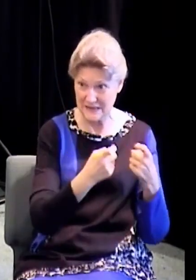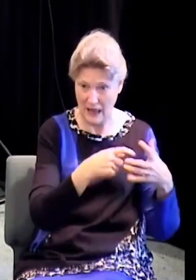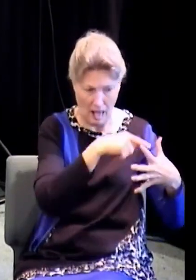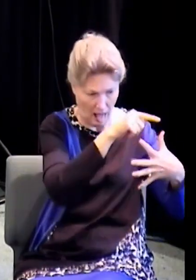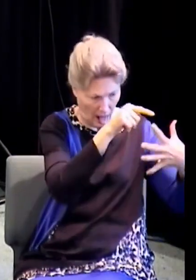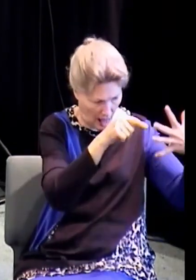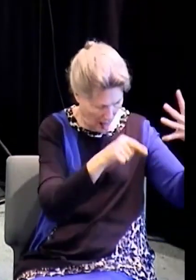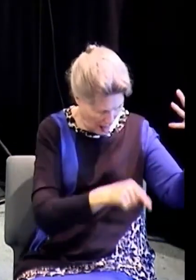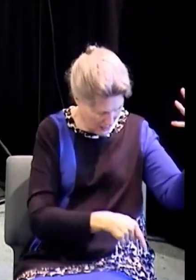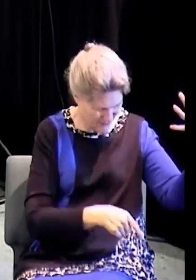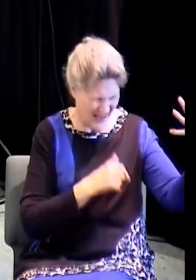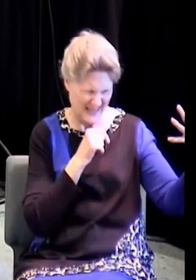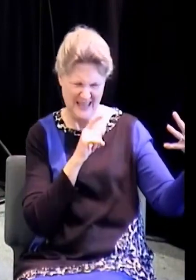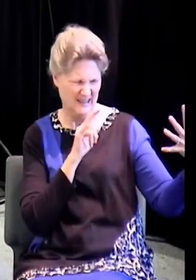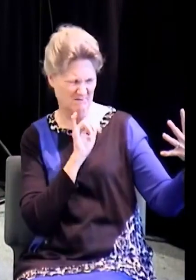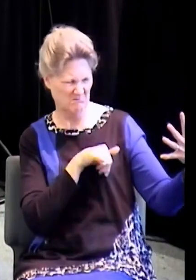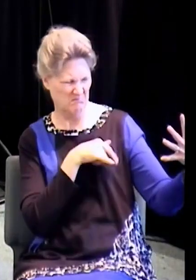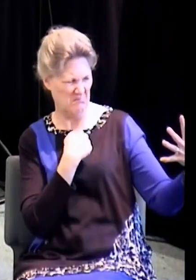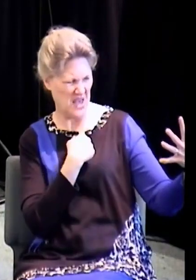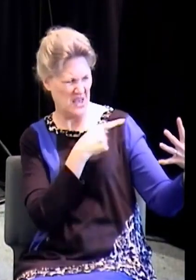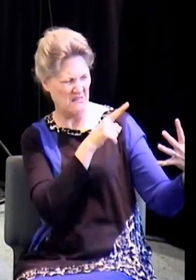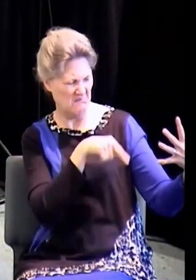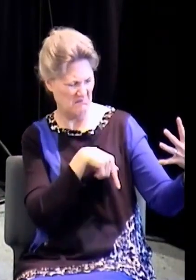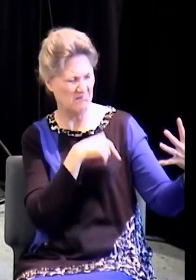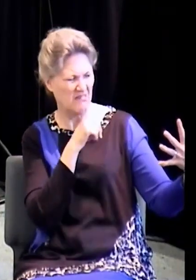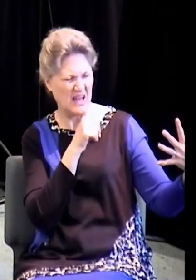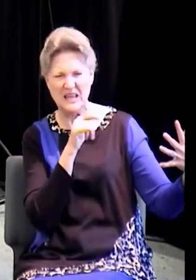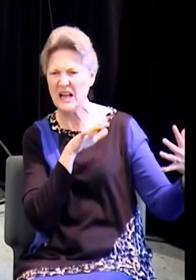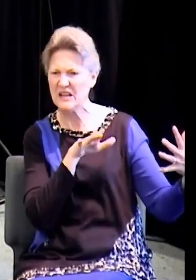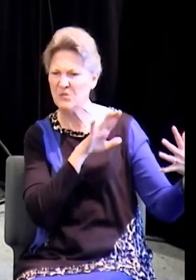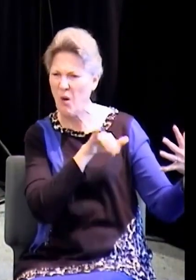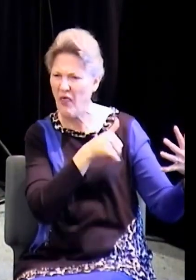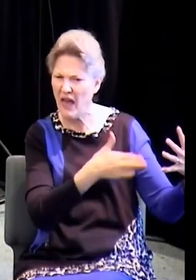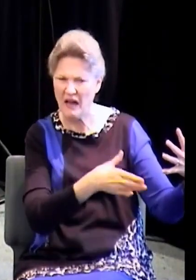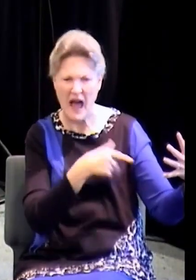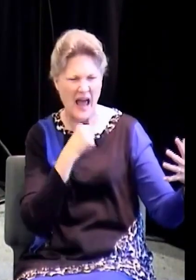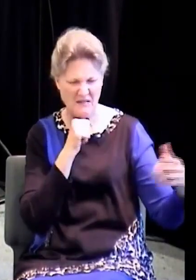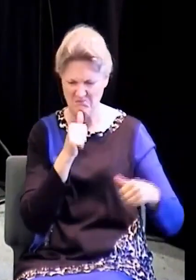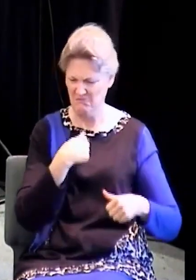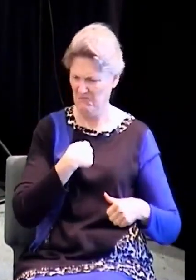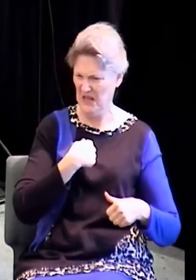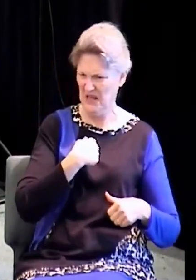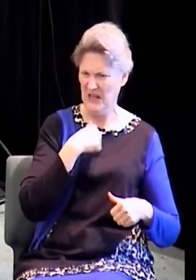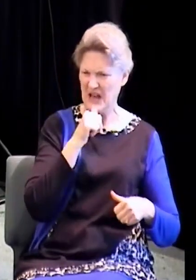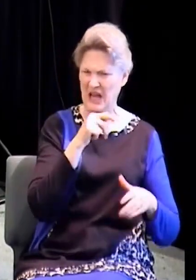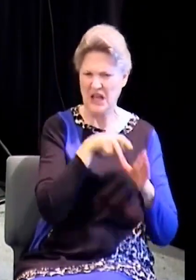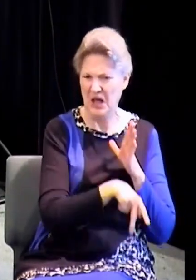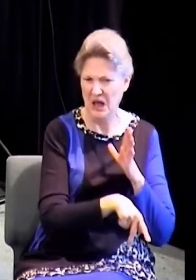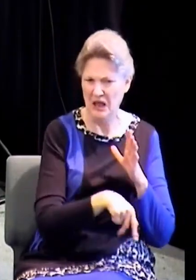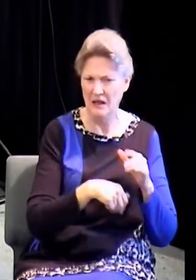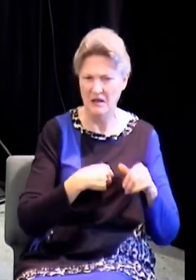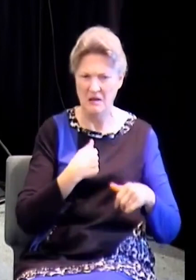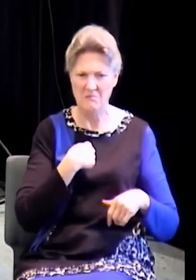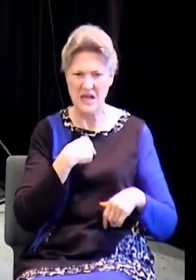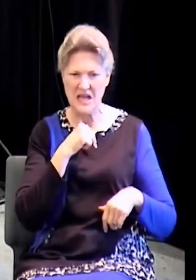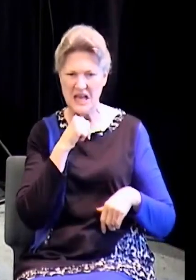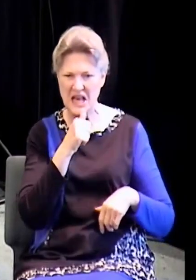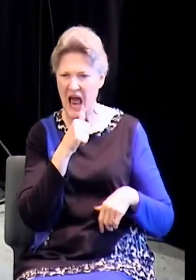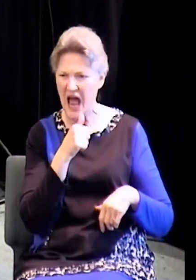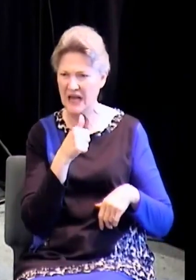There's some of them that are active right now. What, what, what, what, what, what? How do I get